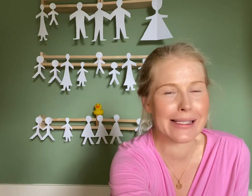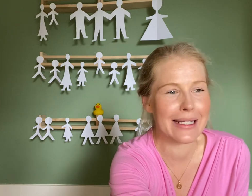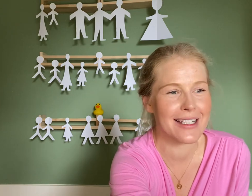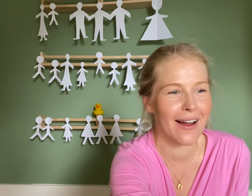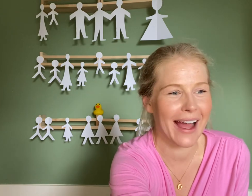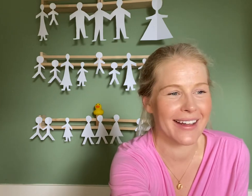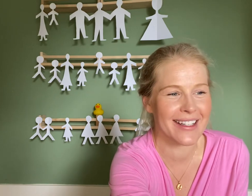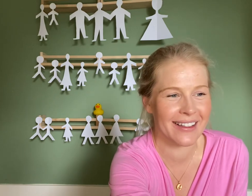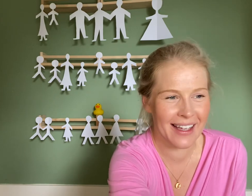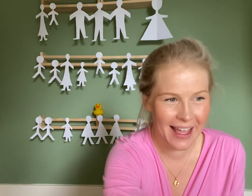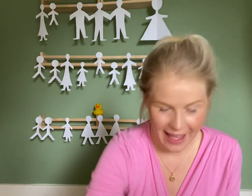silly duck hat.